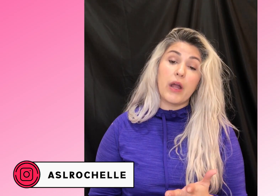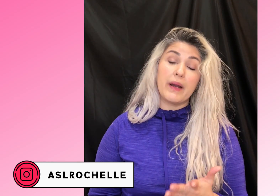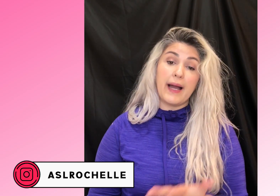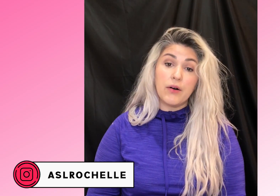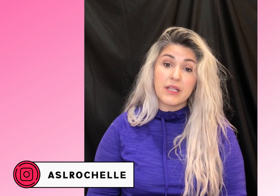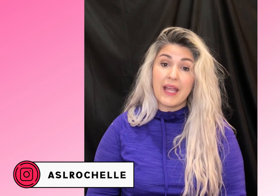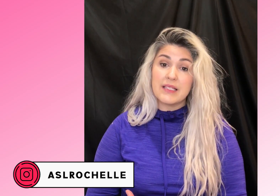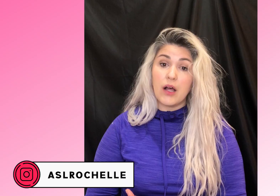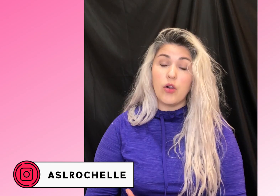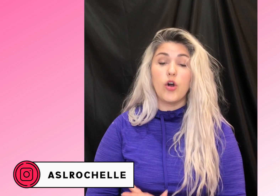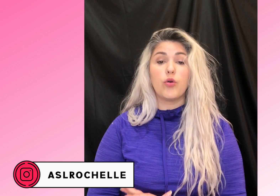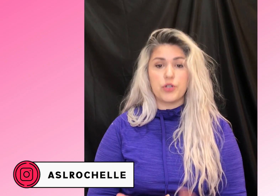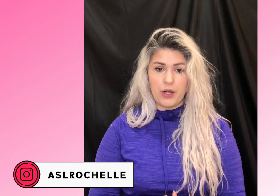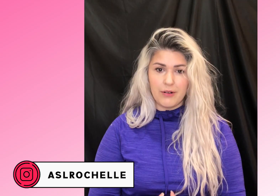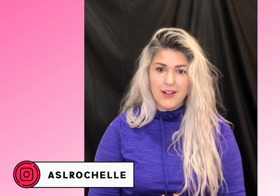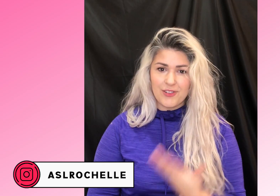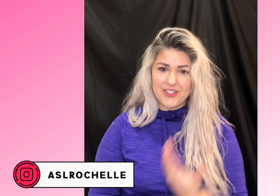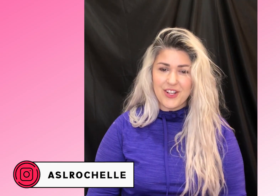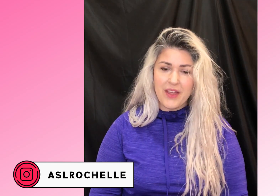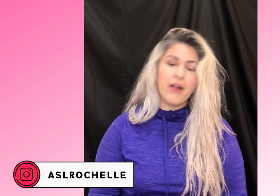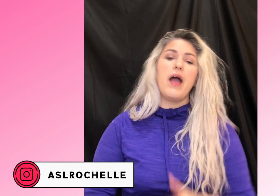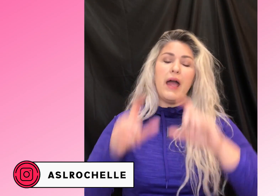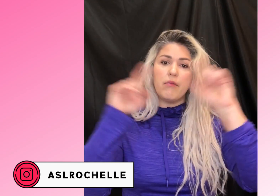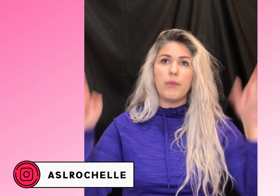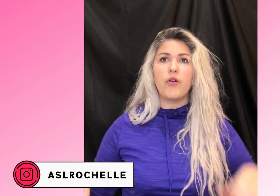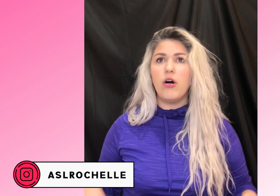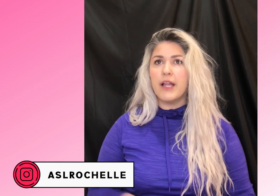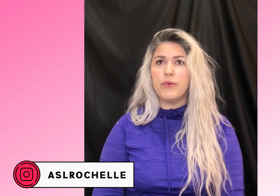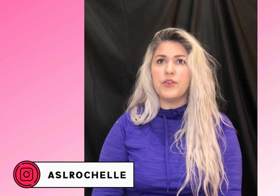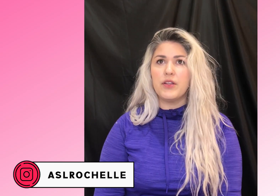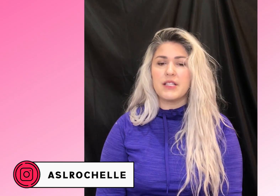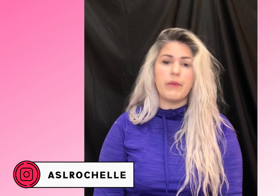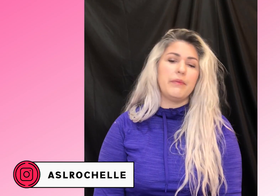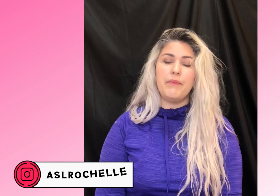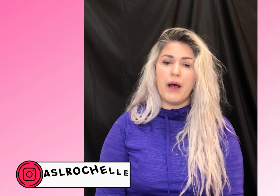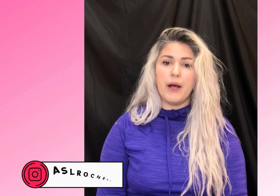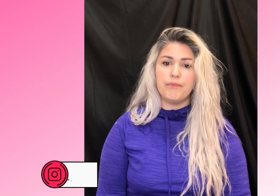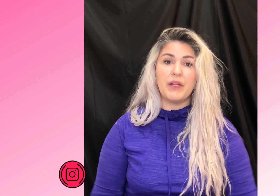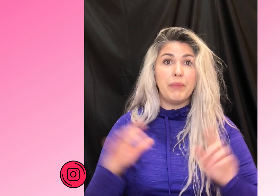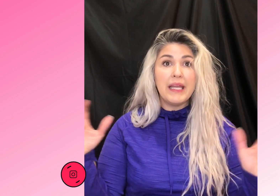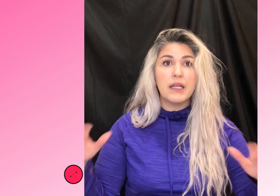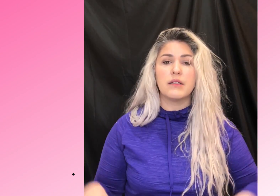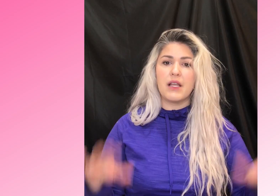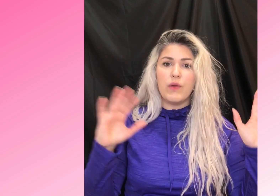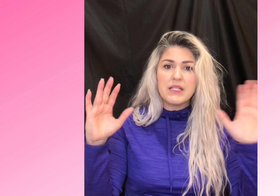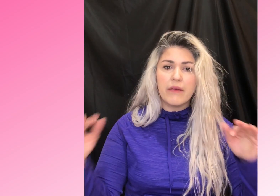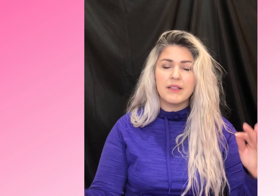account, ASL Rochelle. So I'll see you there. And remember they're all labeled the same. It'll be, um, pink. It'll say week seven,